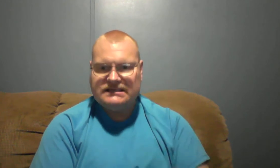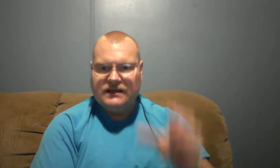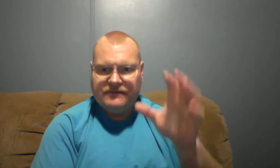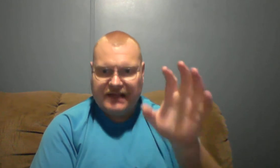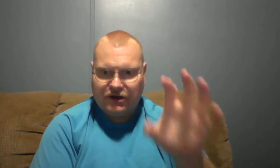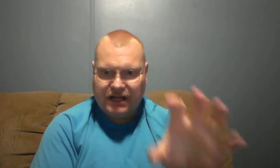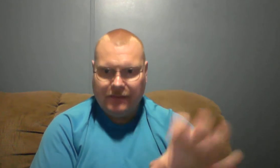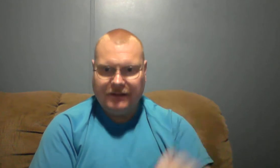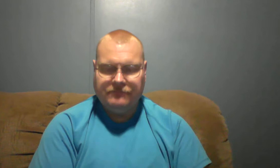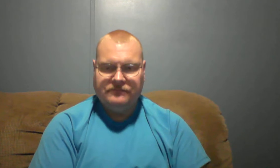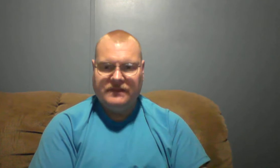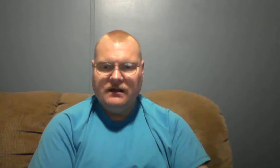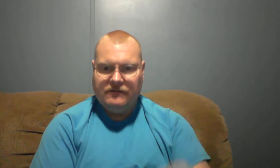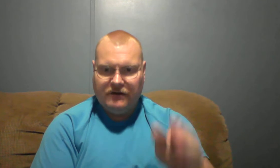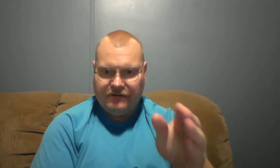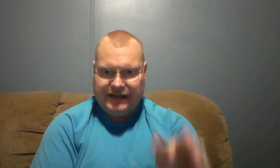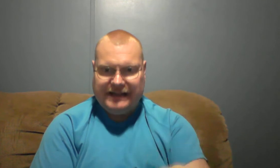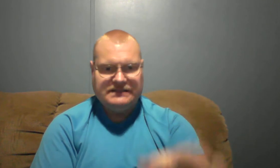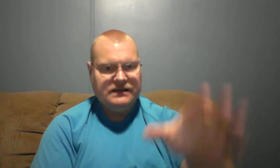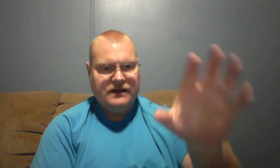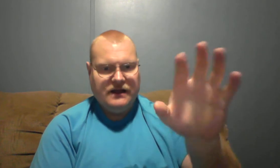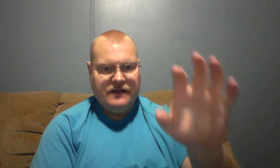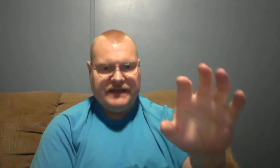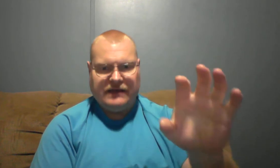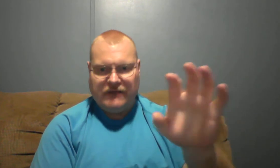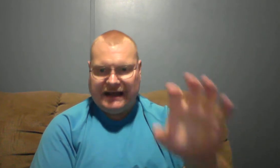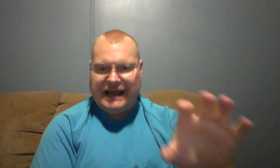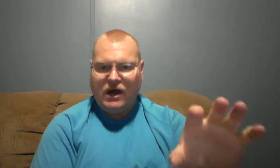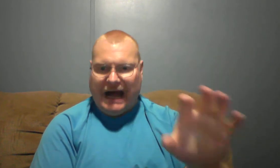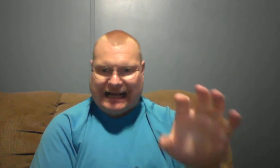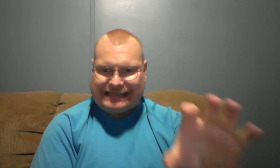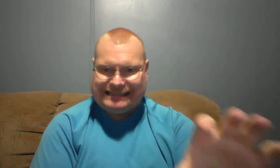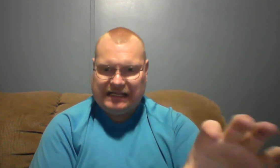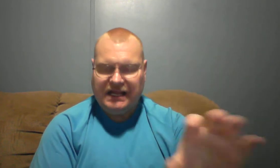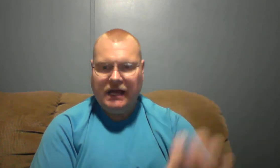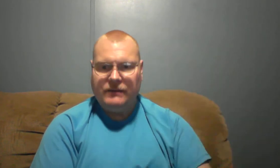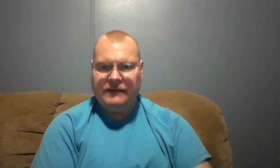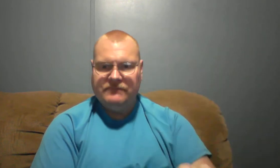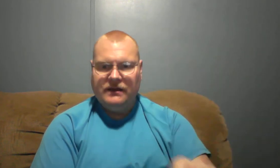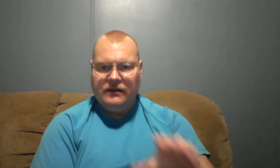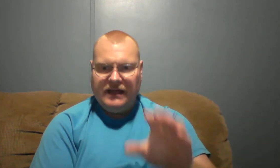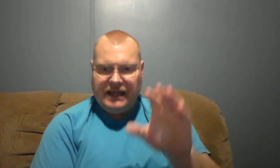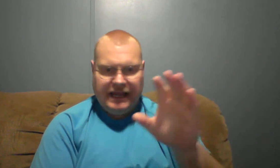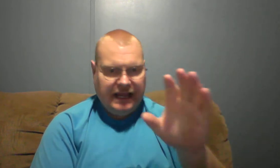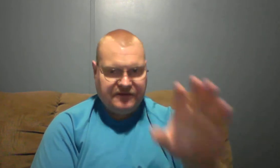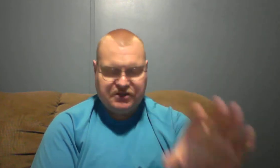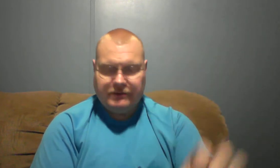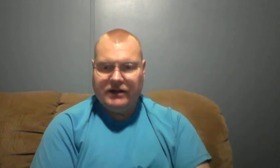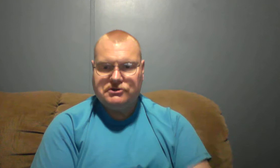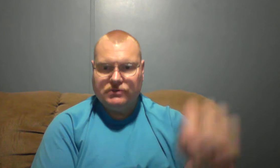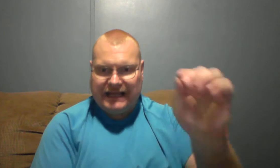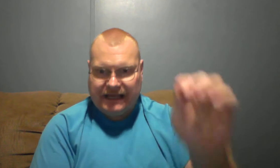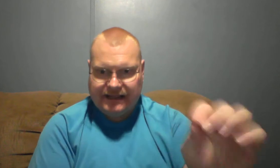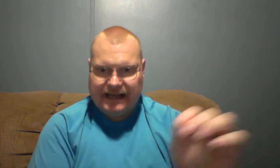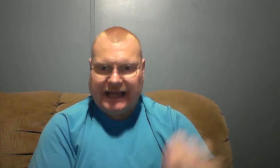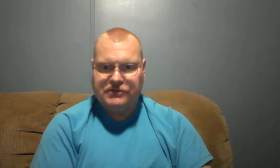that are coming. There are things that right now I can see coming in the spiritual and in the natural